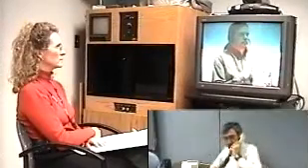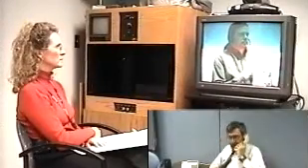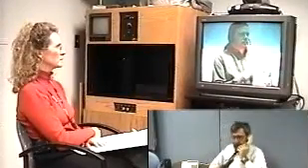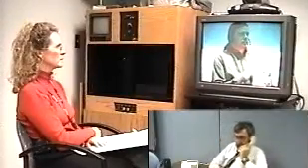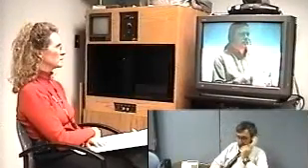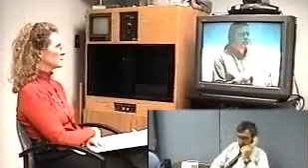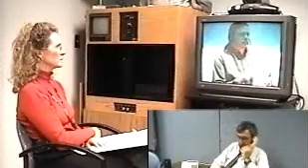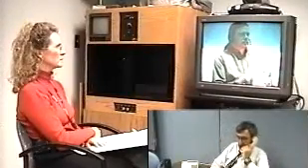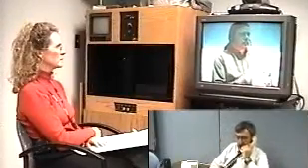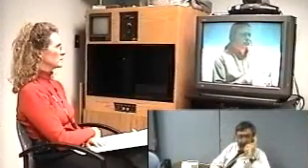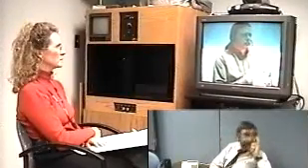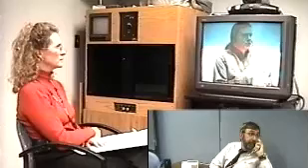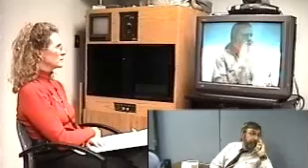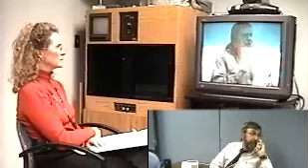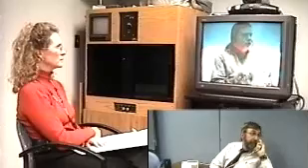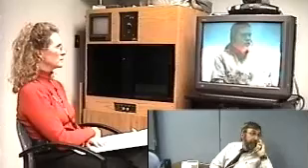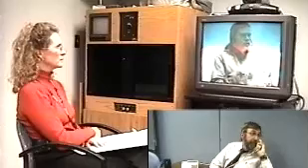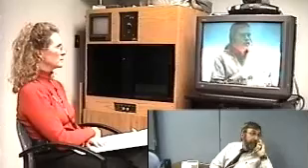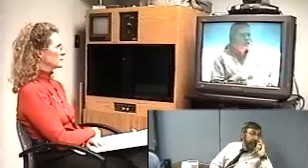It's Steve Seltzbacher.